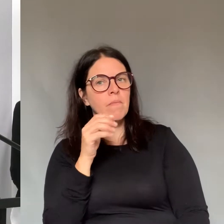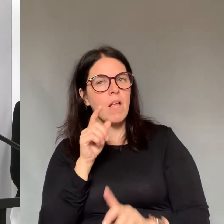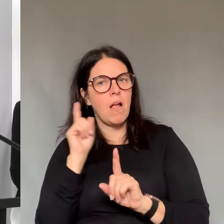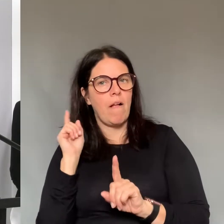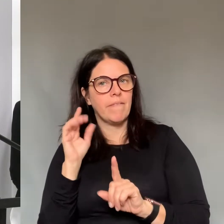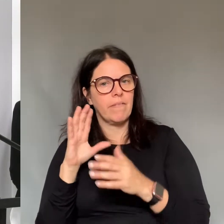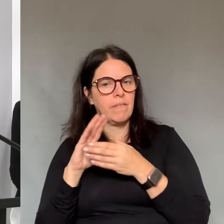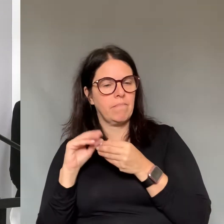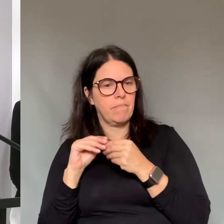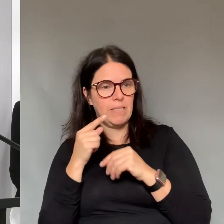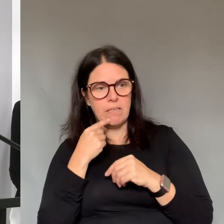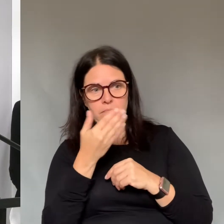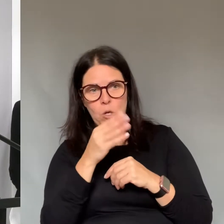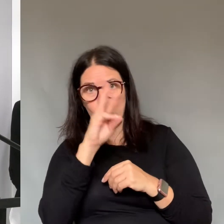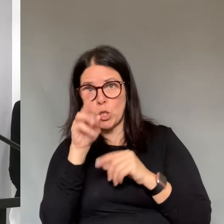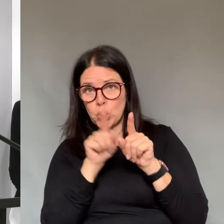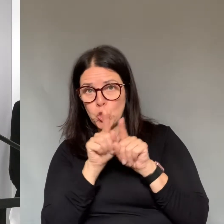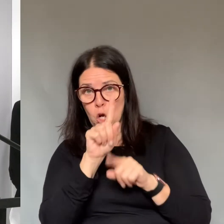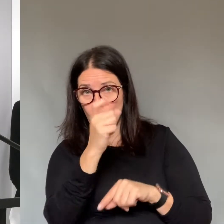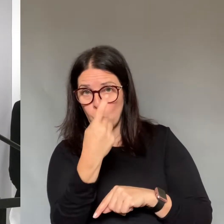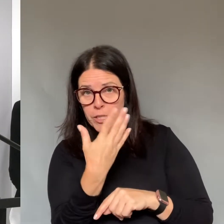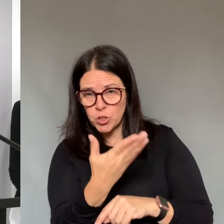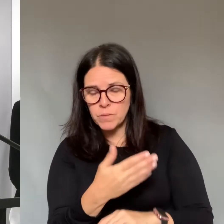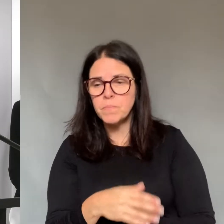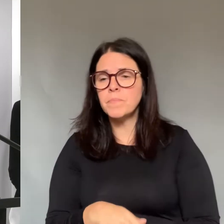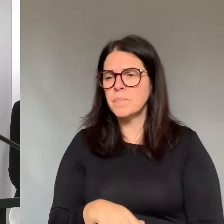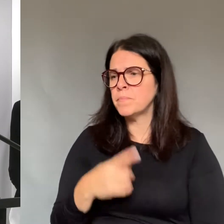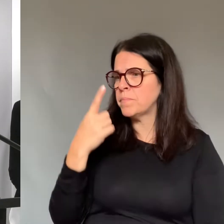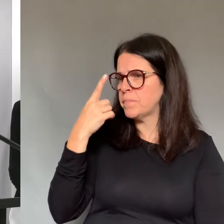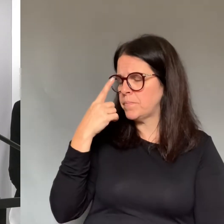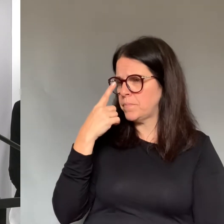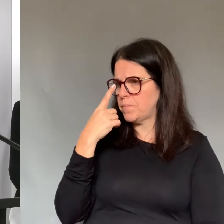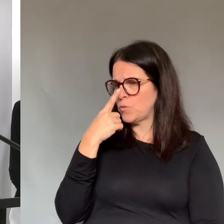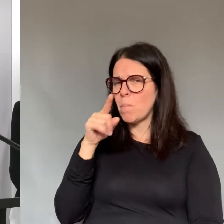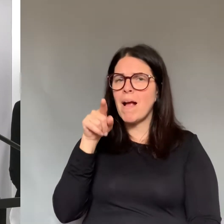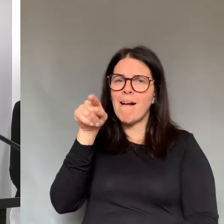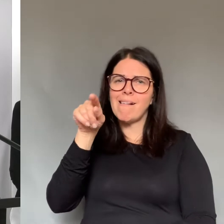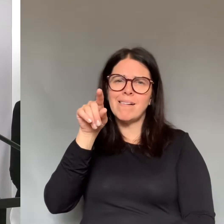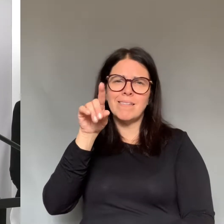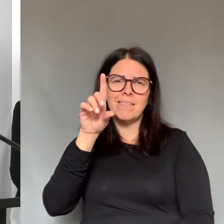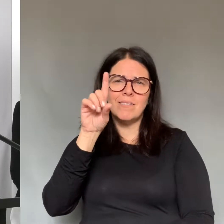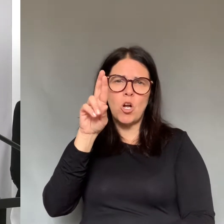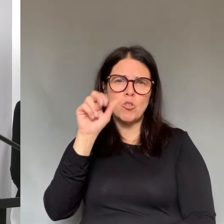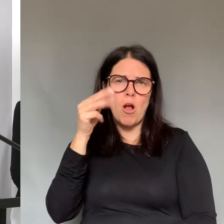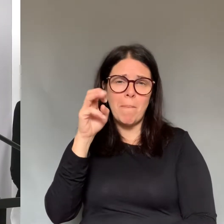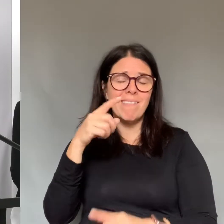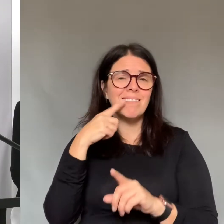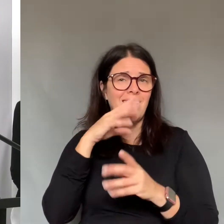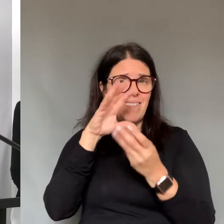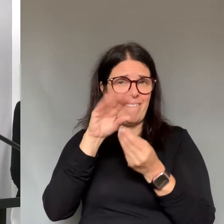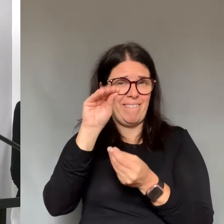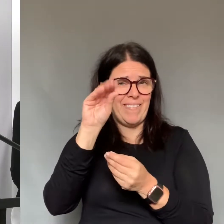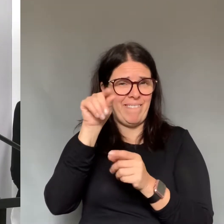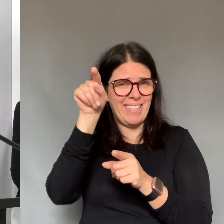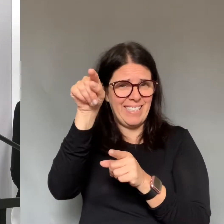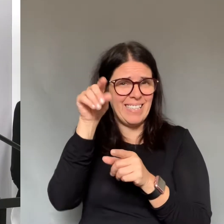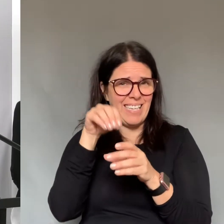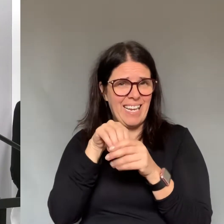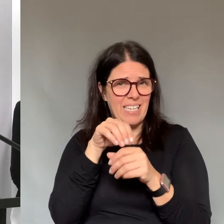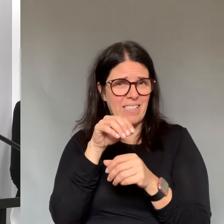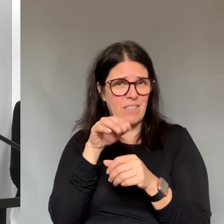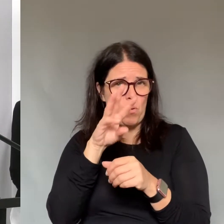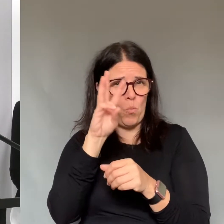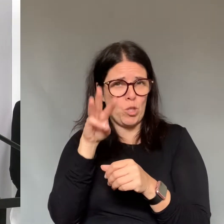-19 or any particular risk those individuals are, they are pretty much at the same risk as anyone else. Being hospitalized or having that